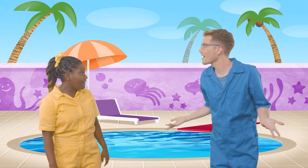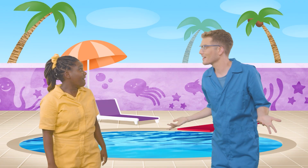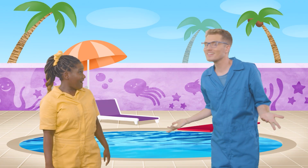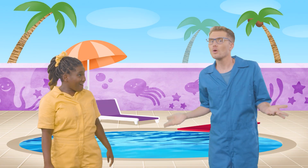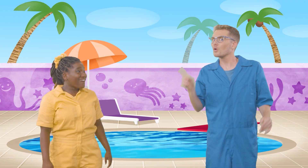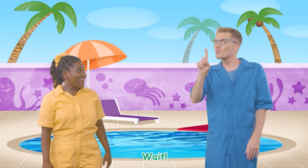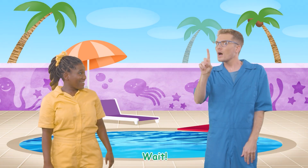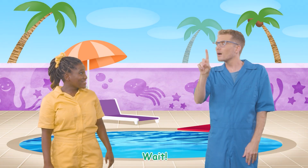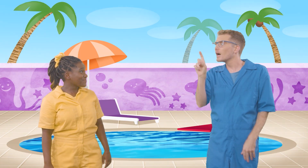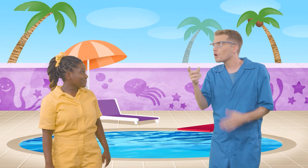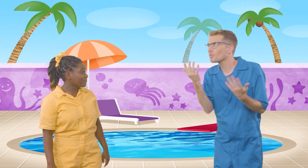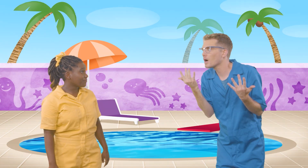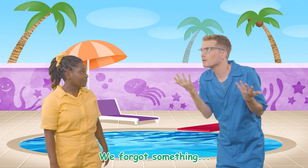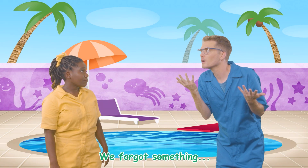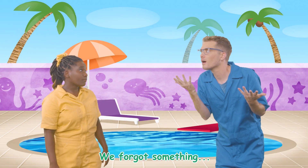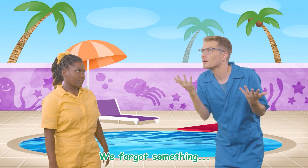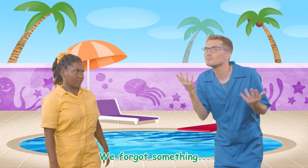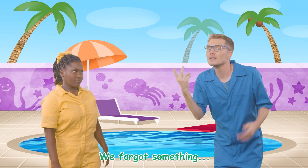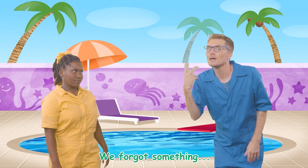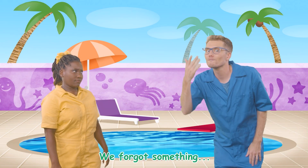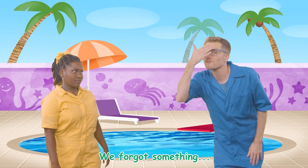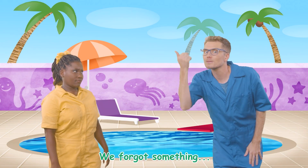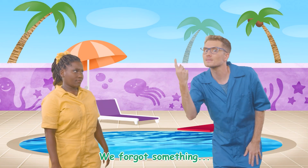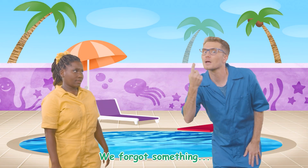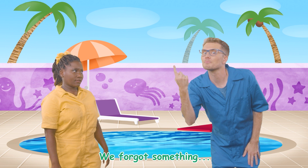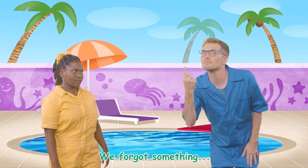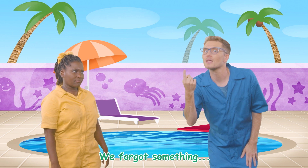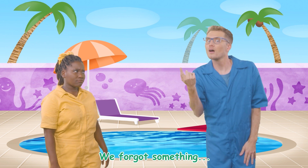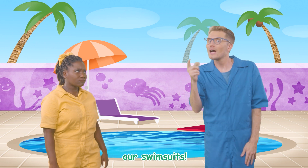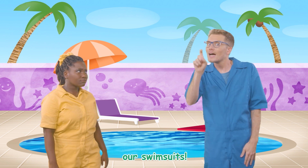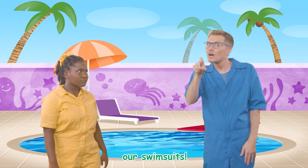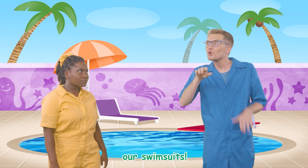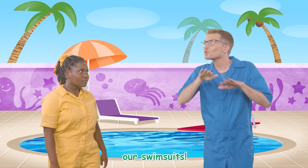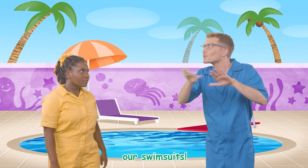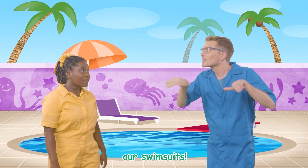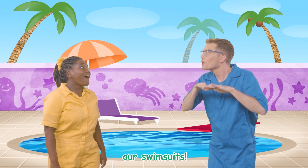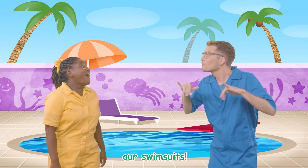Wait! We forgot something! Our swimsuits!